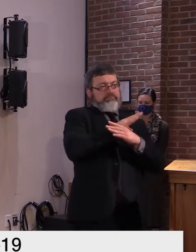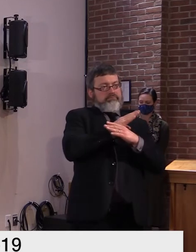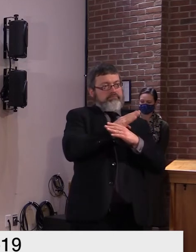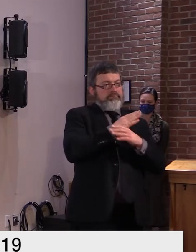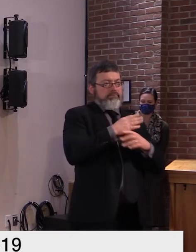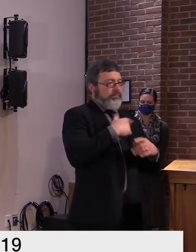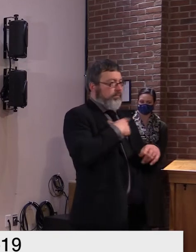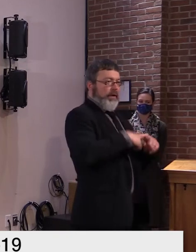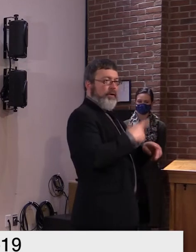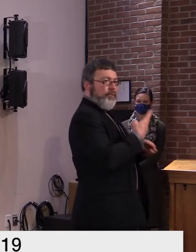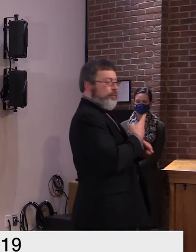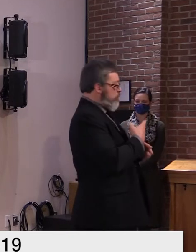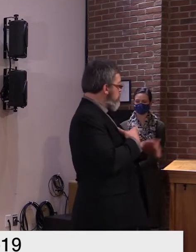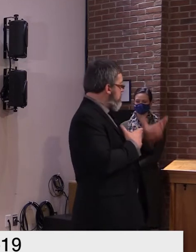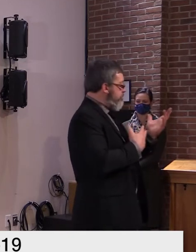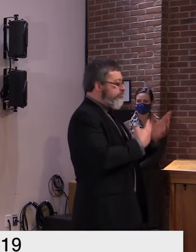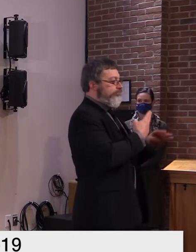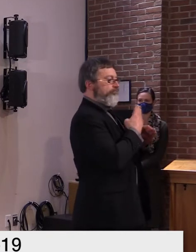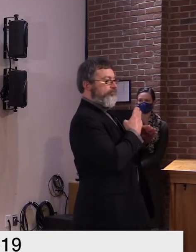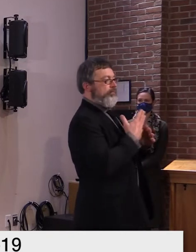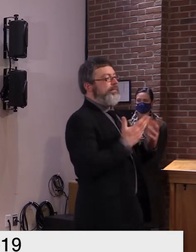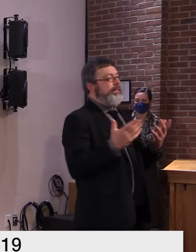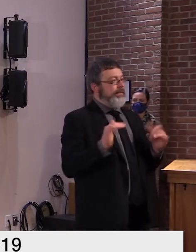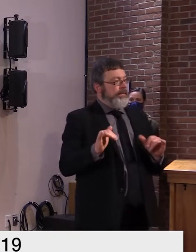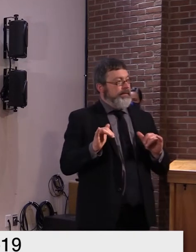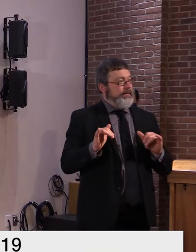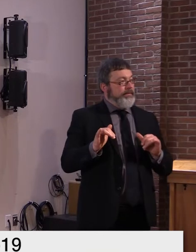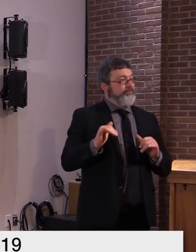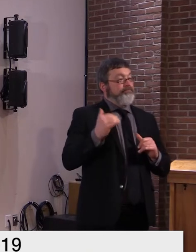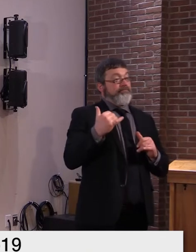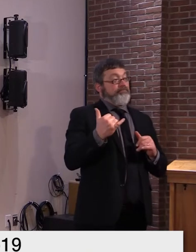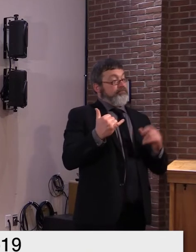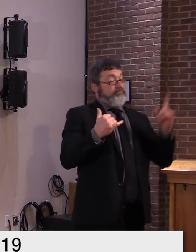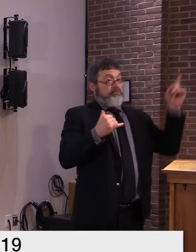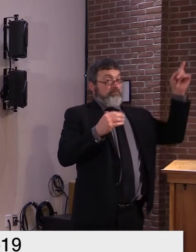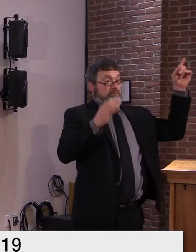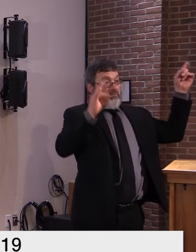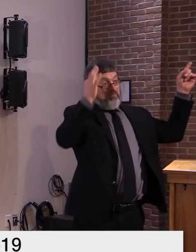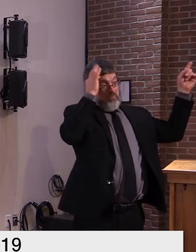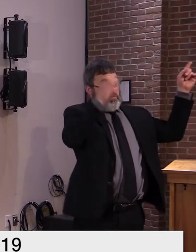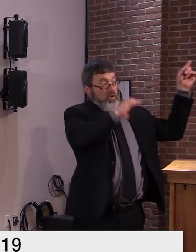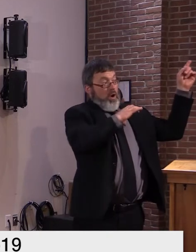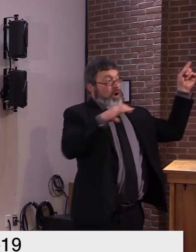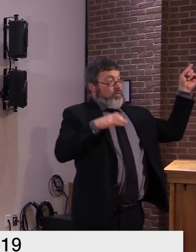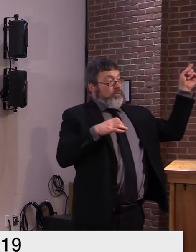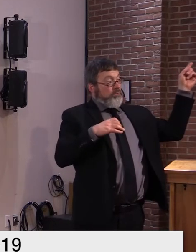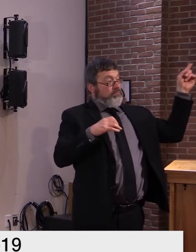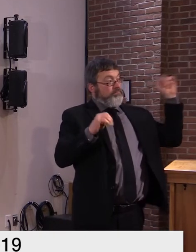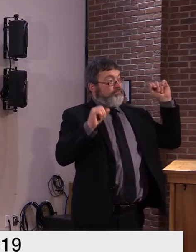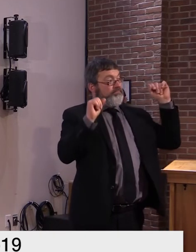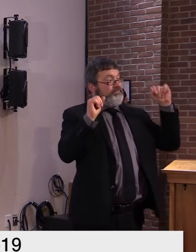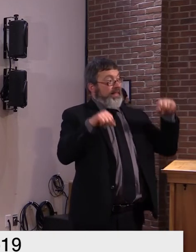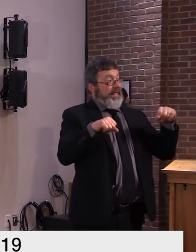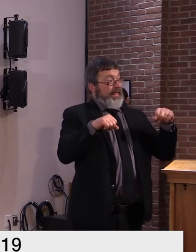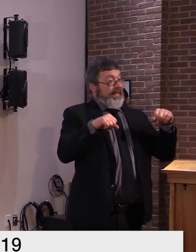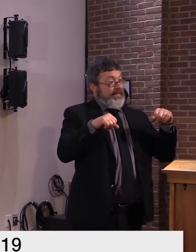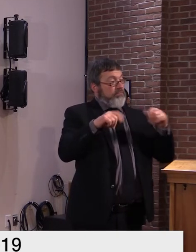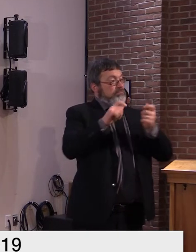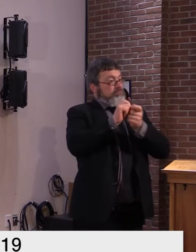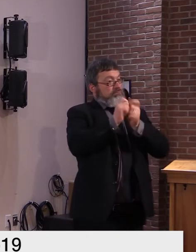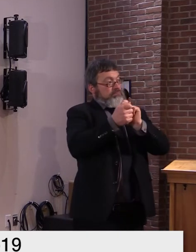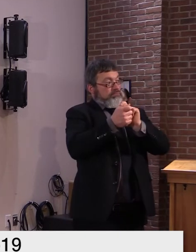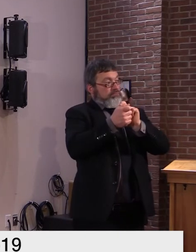do a congress would have to do if they did nothing else if they would just extend uh the unemployment and pua and so forth